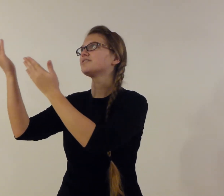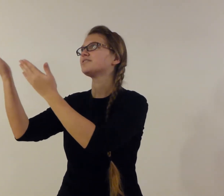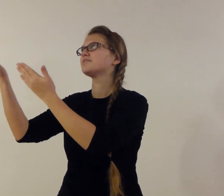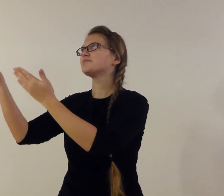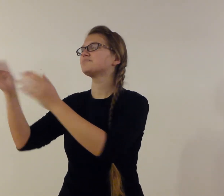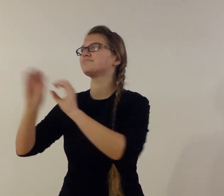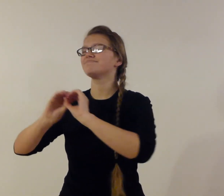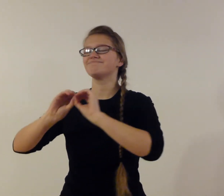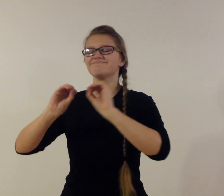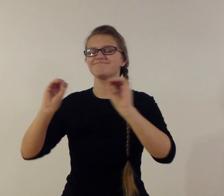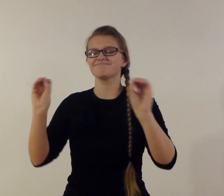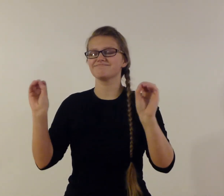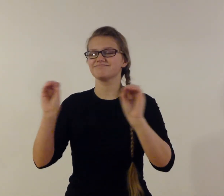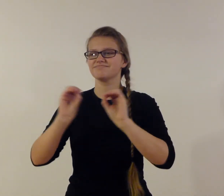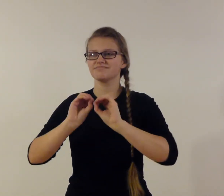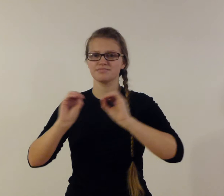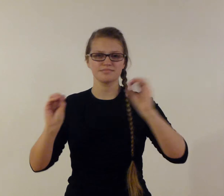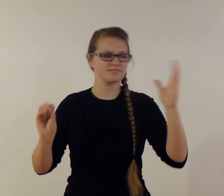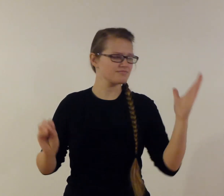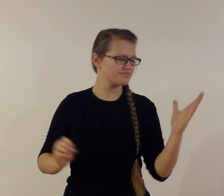None like you